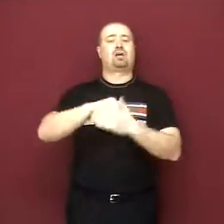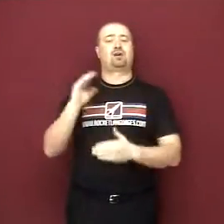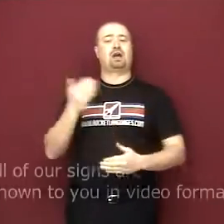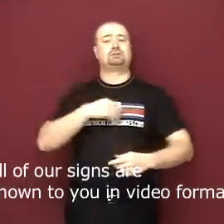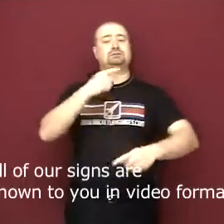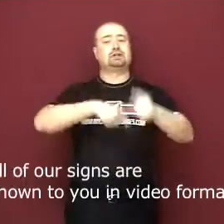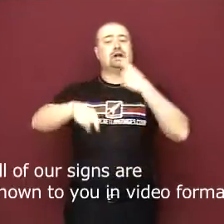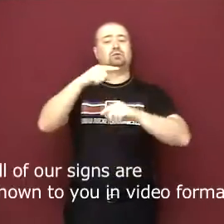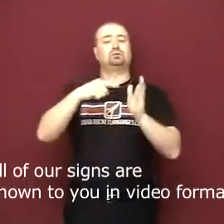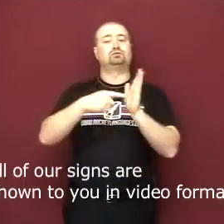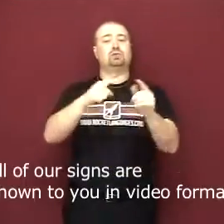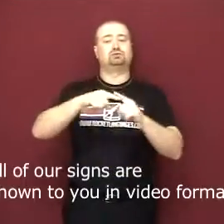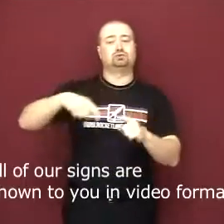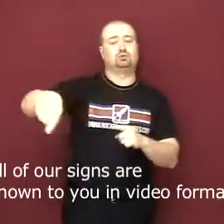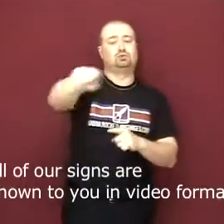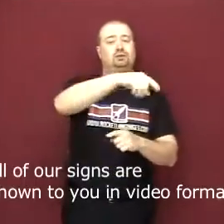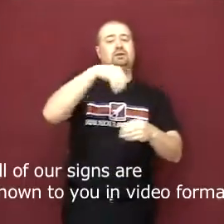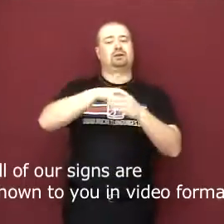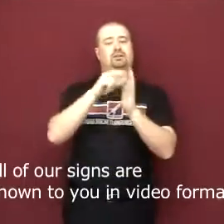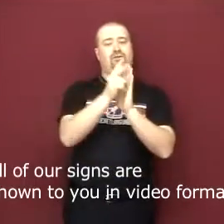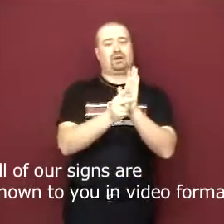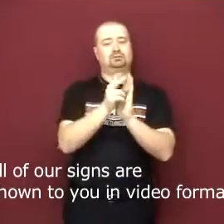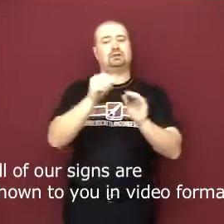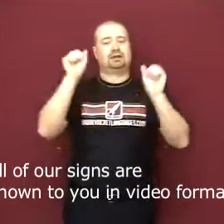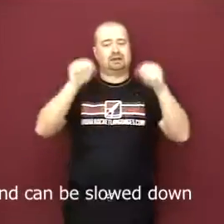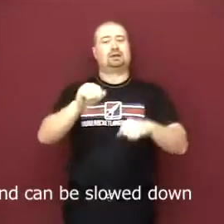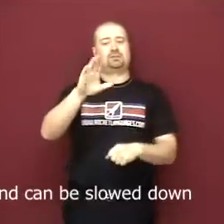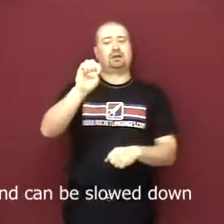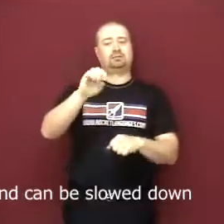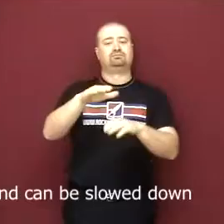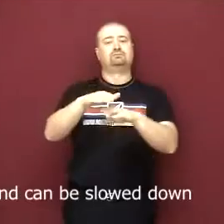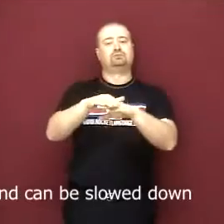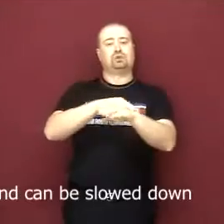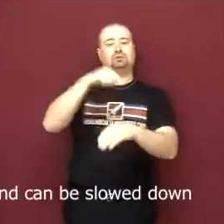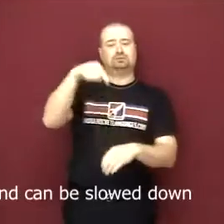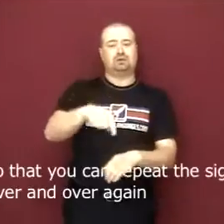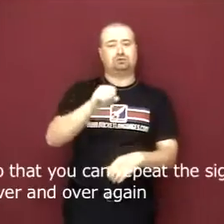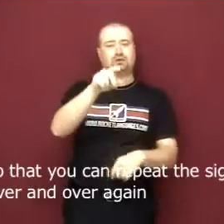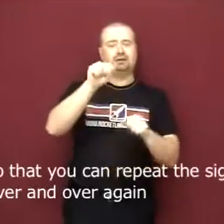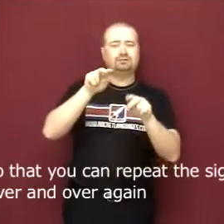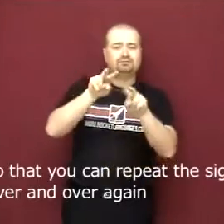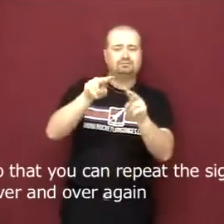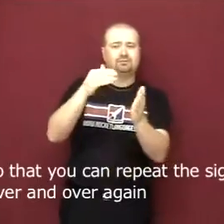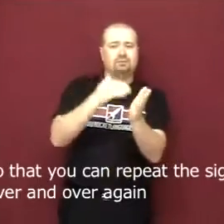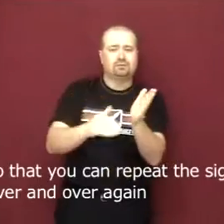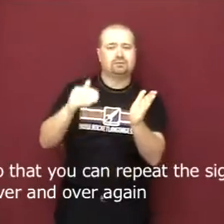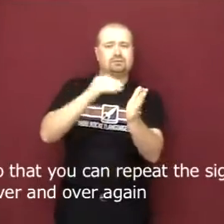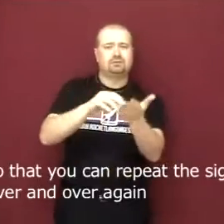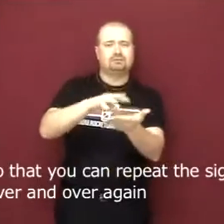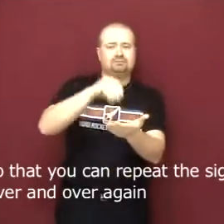All of our signs are shown to you in video format and can be slowed down so that you can repeat the sign over and